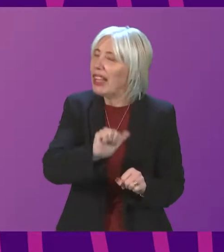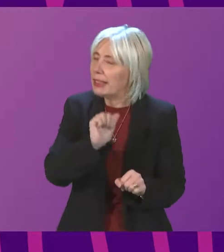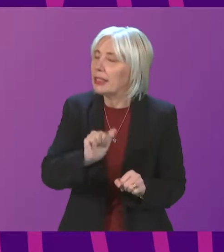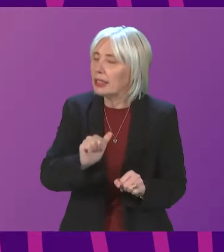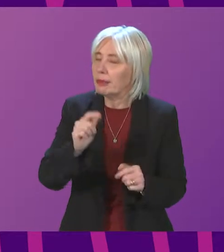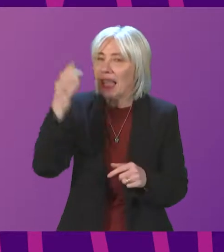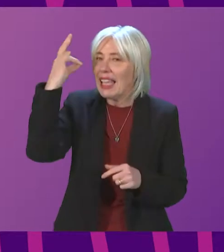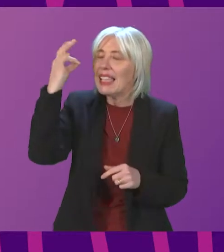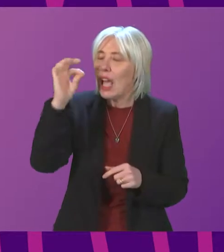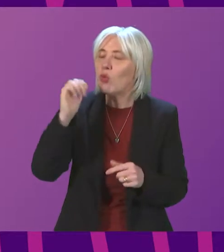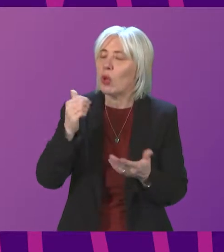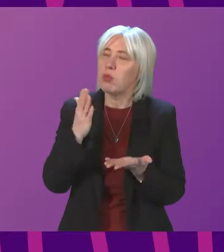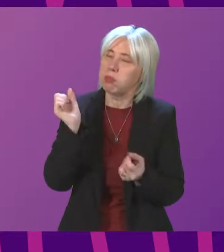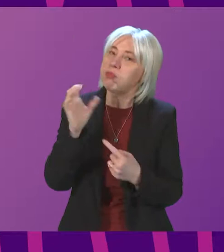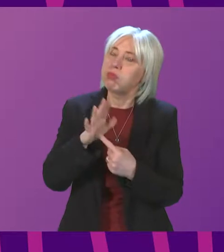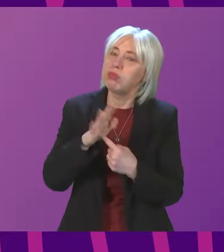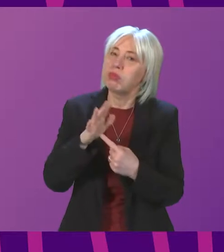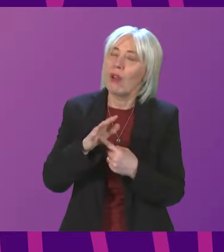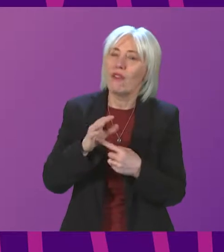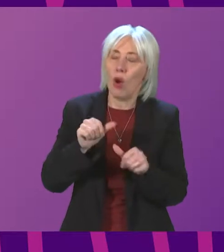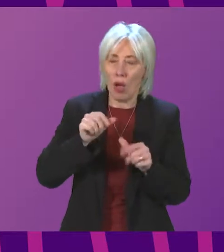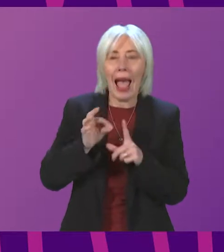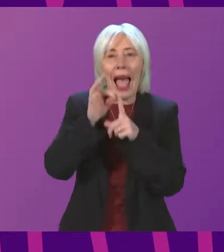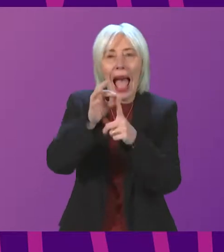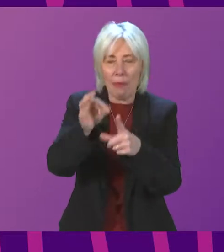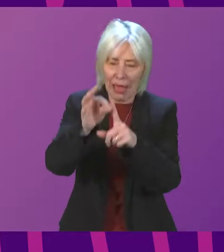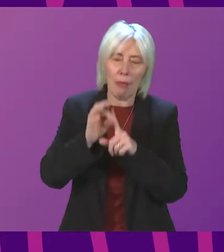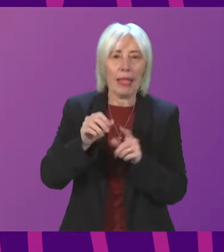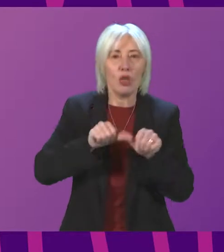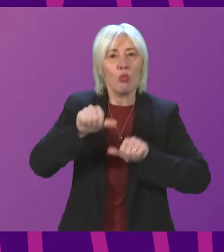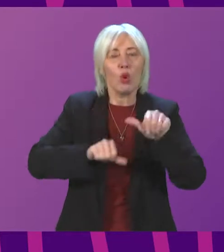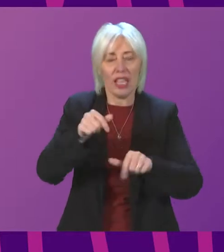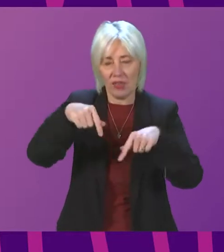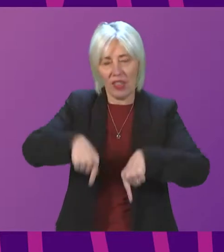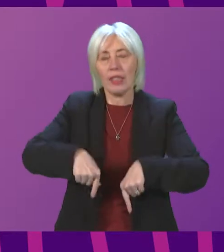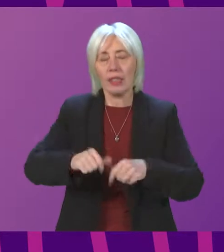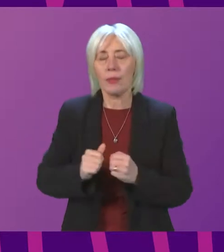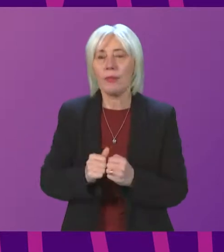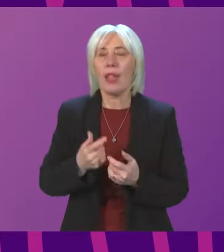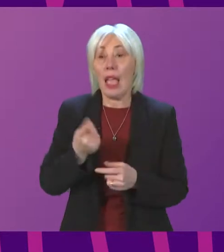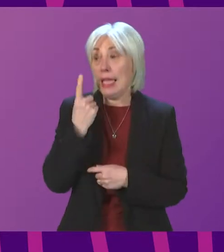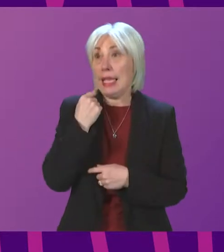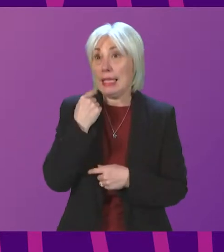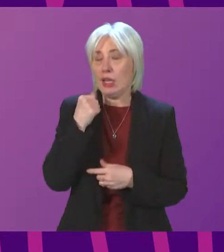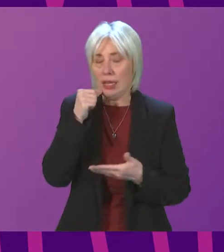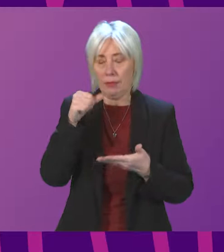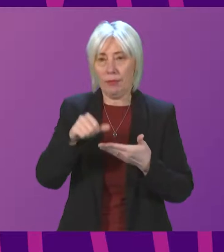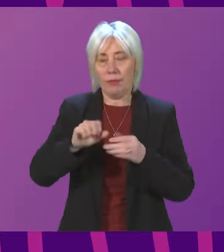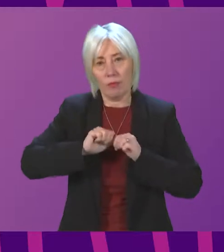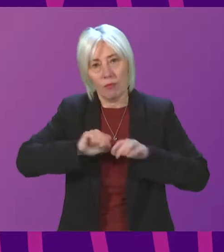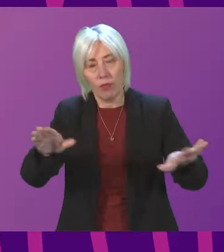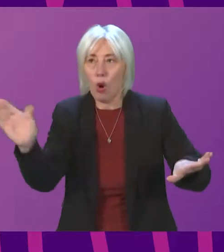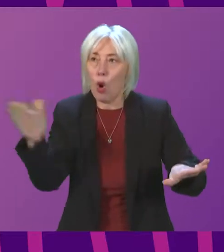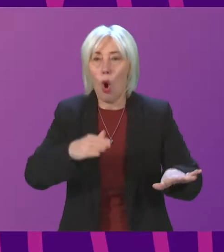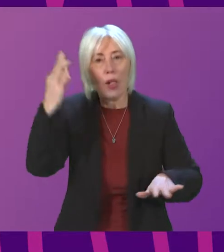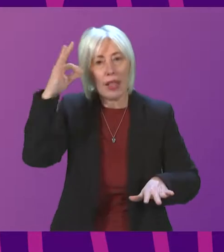in administering the application process for the free bus travel scheme. As I mentioned previously yesterday, I wrote to all local authorities thanking them for all they've